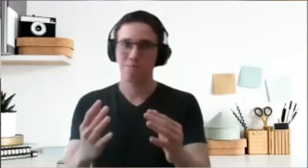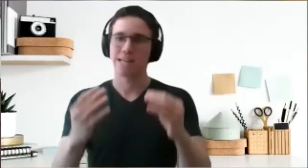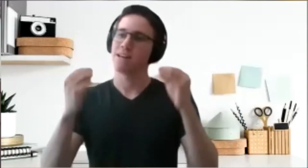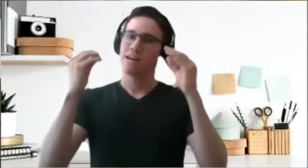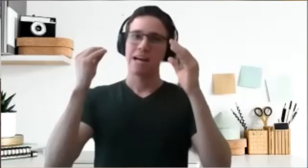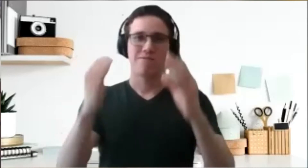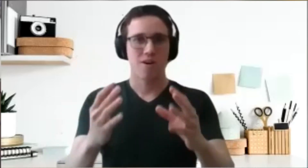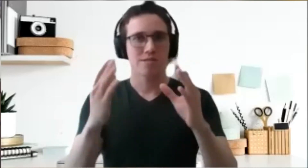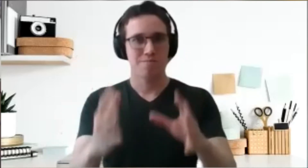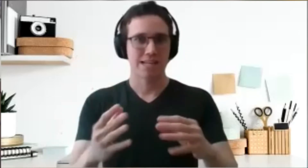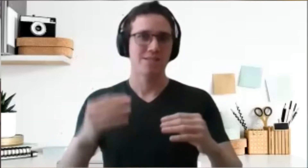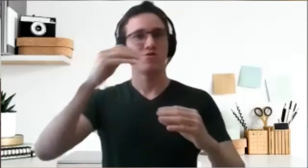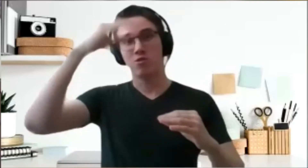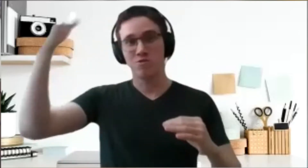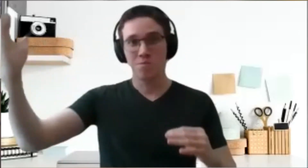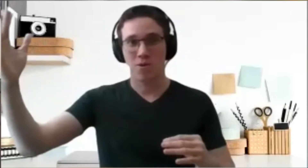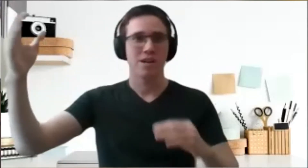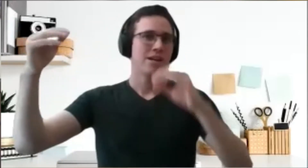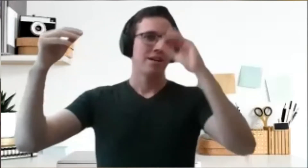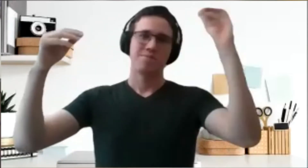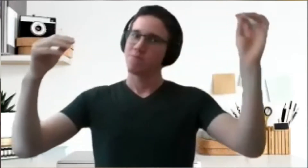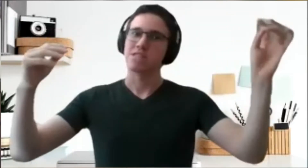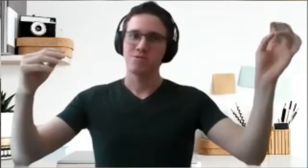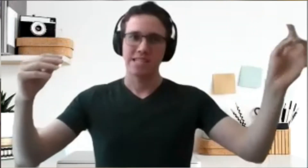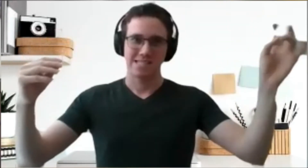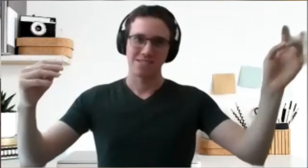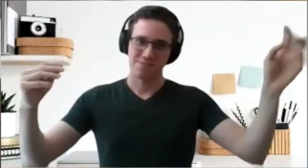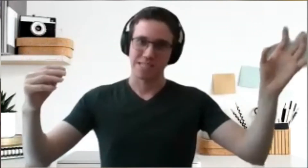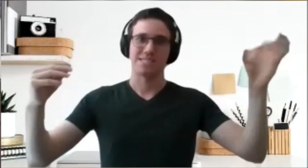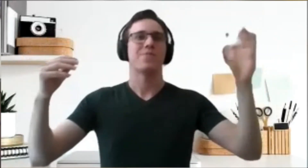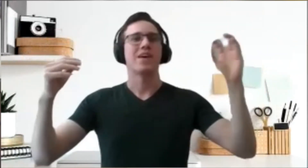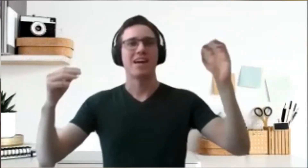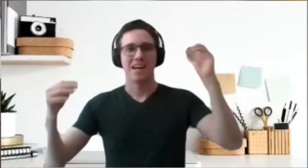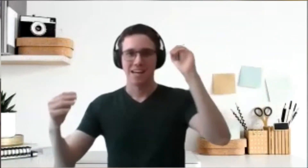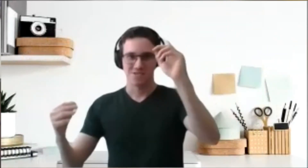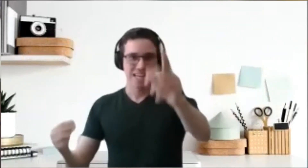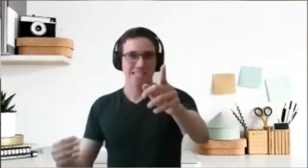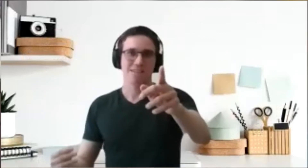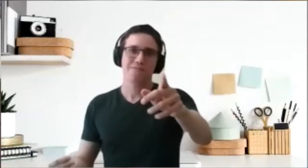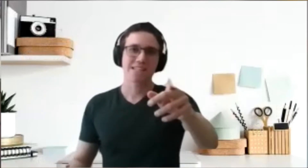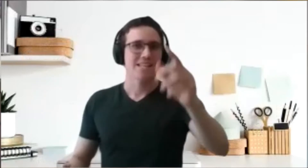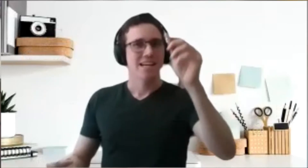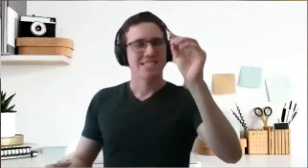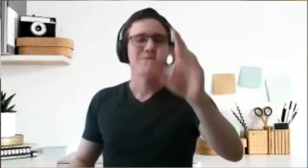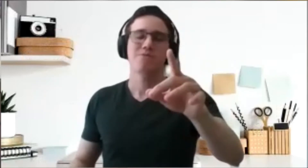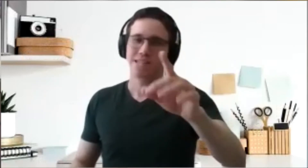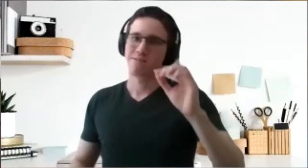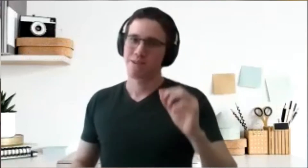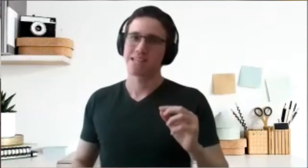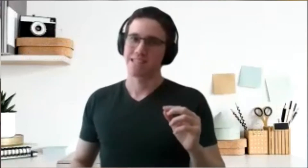plan and follow the plan. Don't do more and don't do less either please. So that's something that some people tell you about that